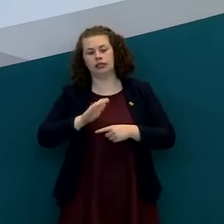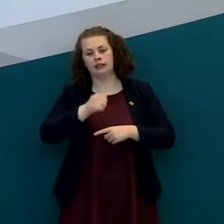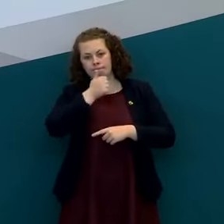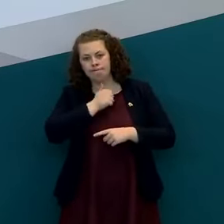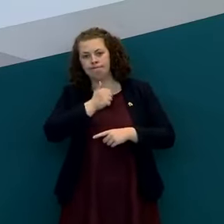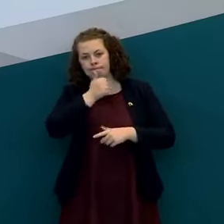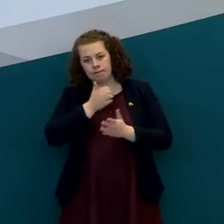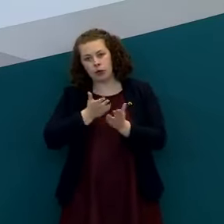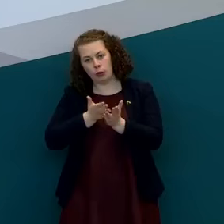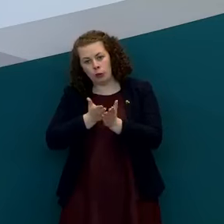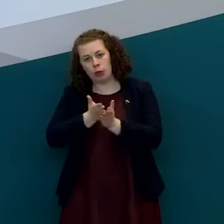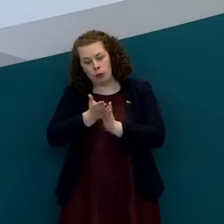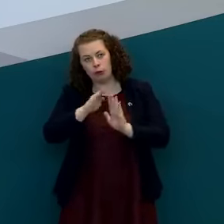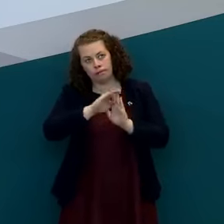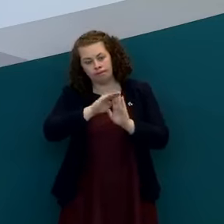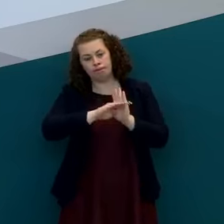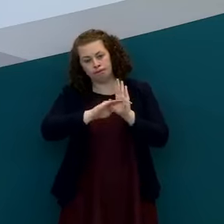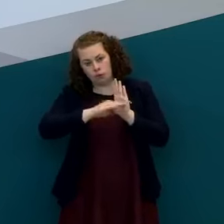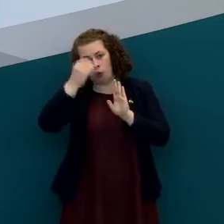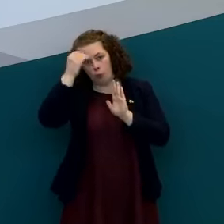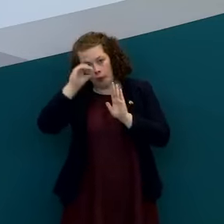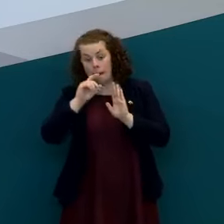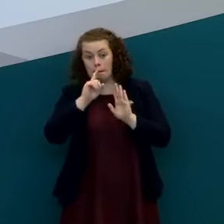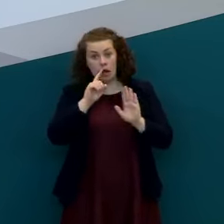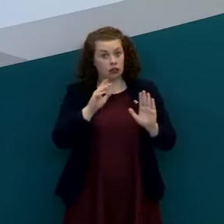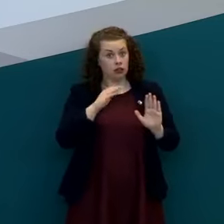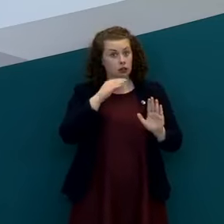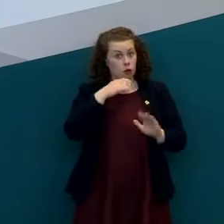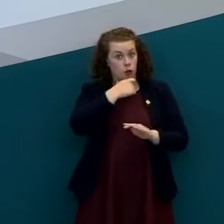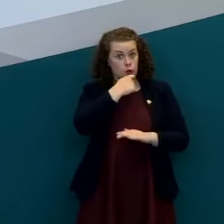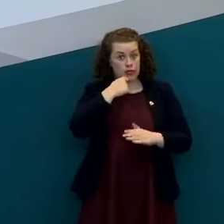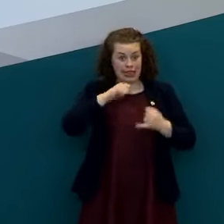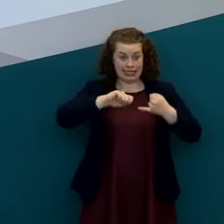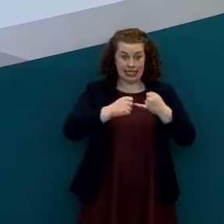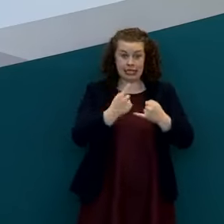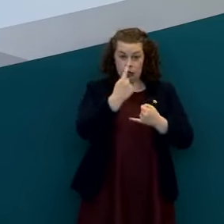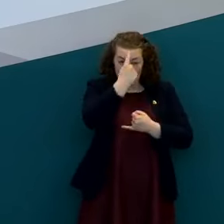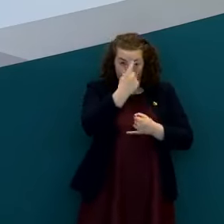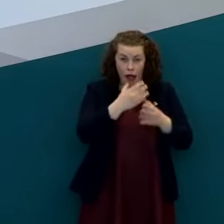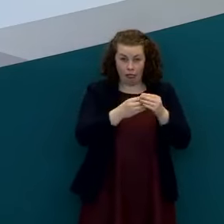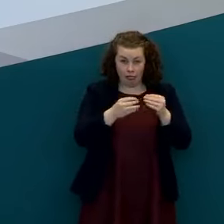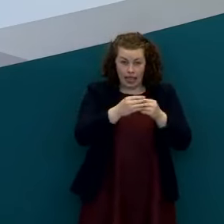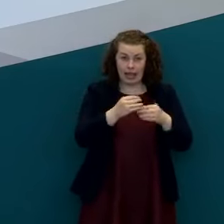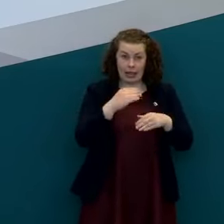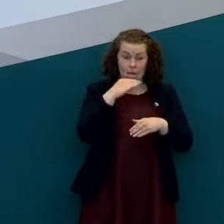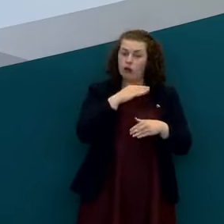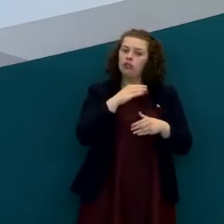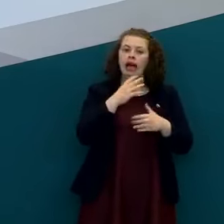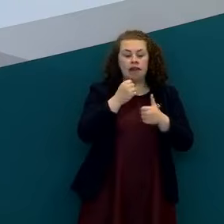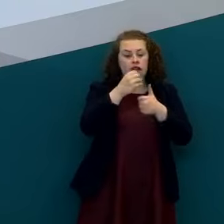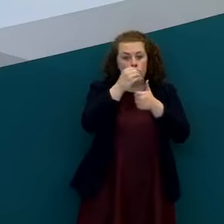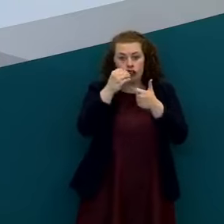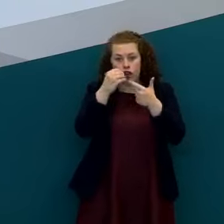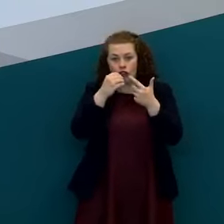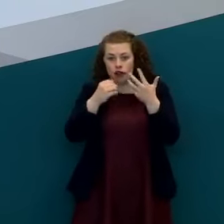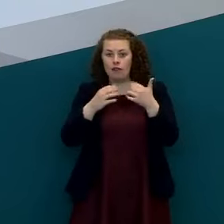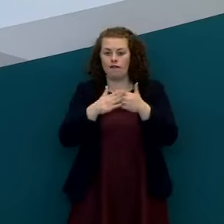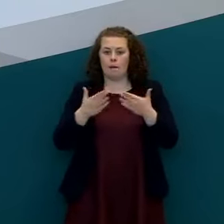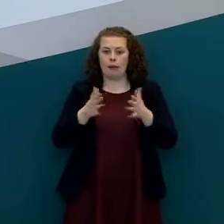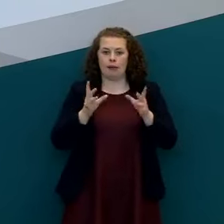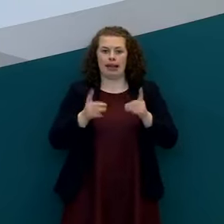um but it is important to point that out that testing is not the only component of this that's important in terms of our public health management